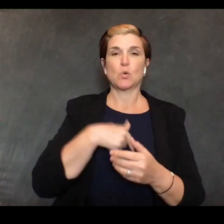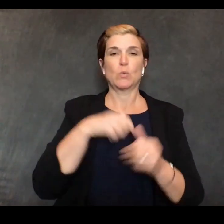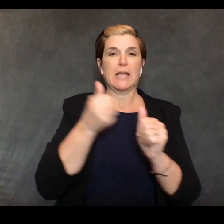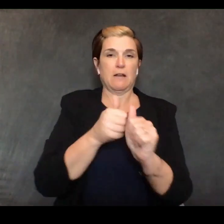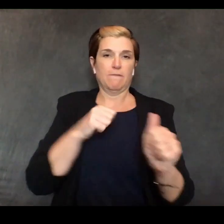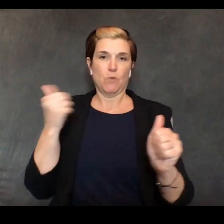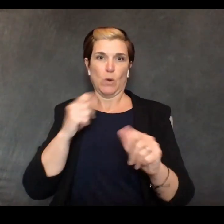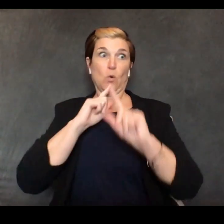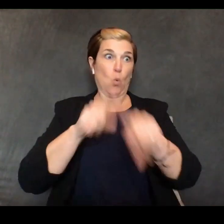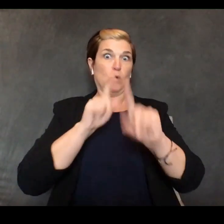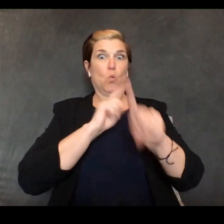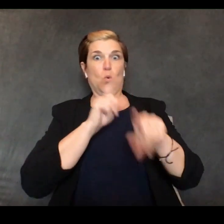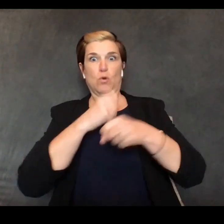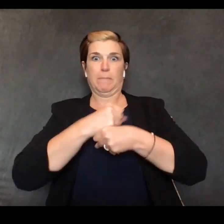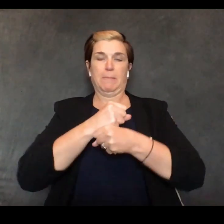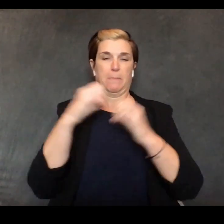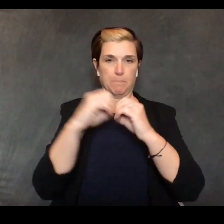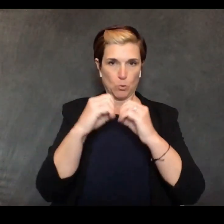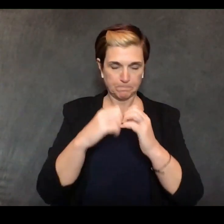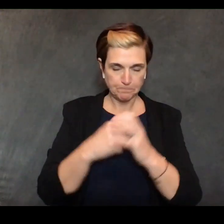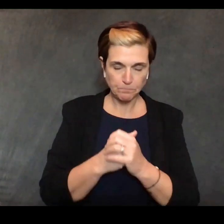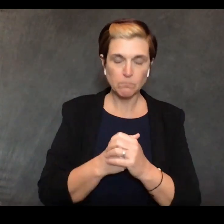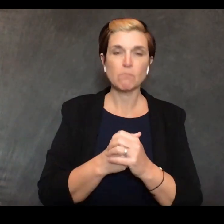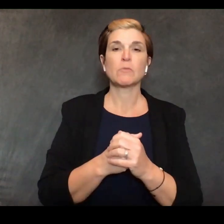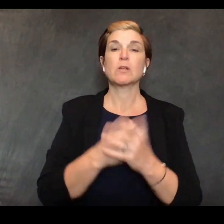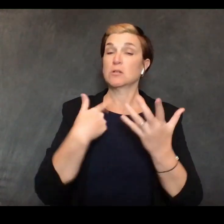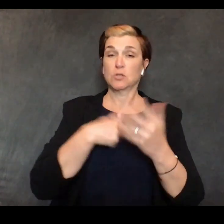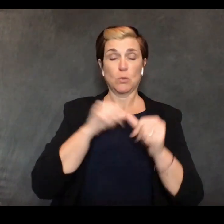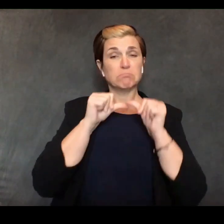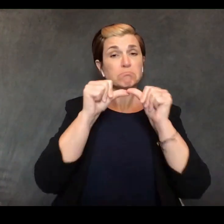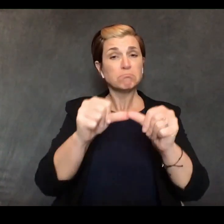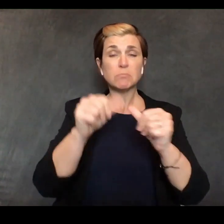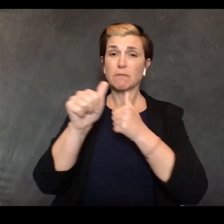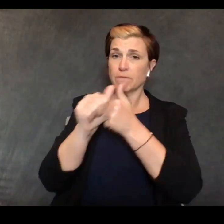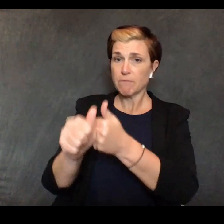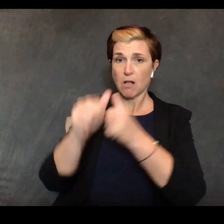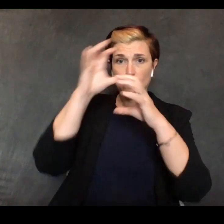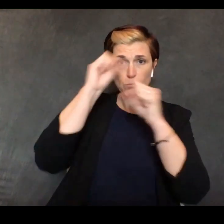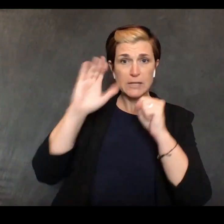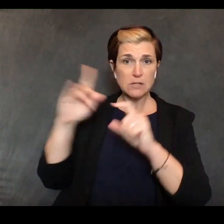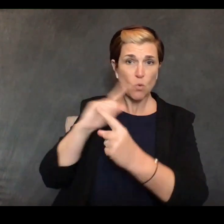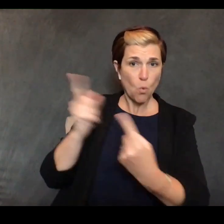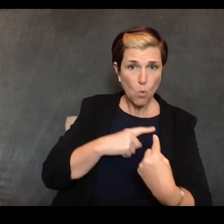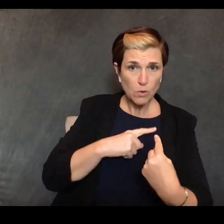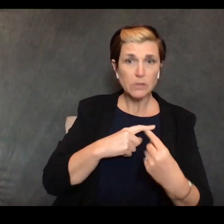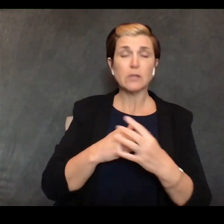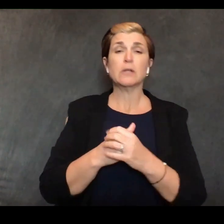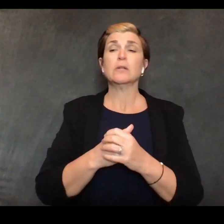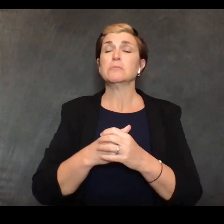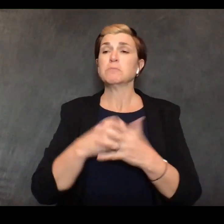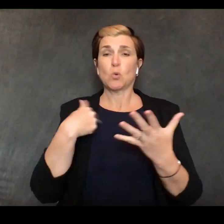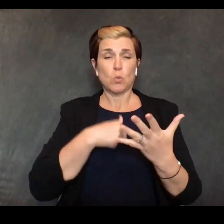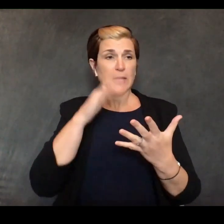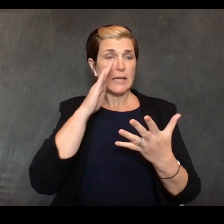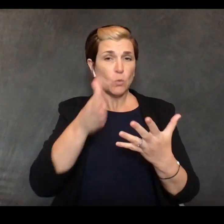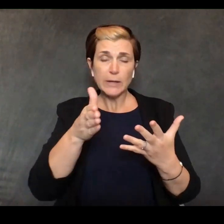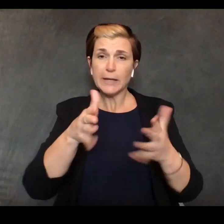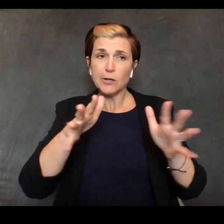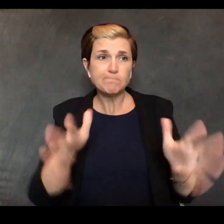we will continue to do whatever it takes we'll continue to marshal the best of the american people the best of all the people behind me